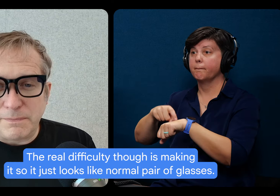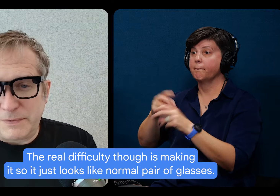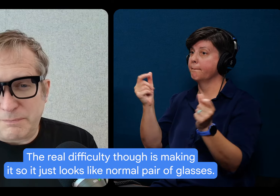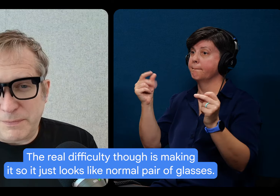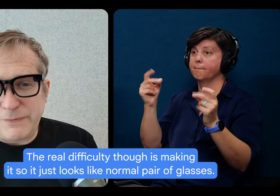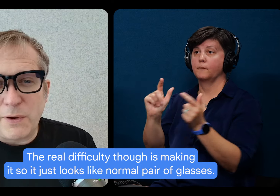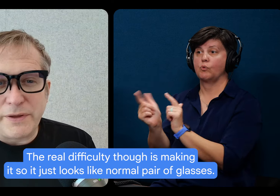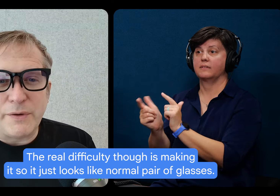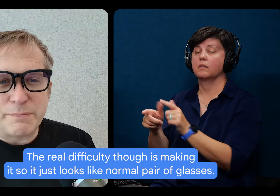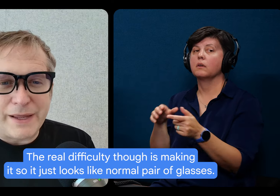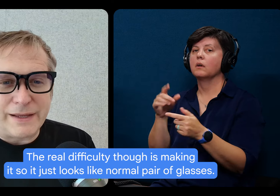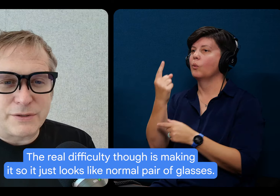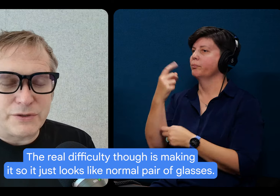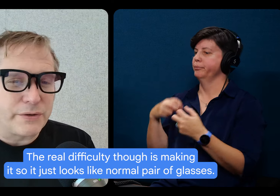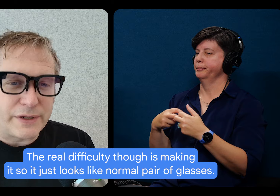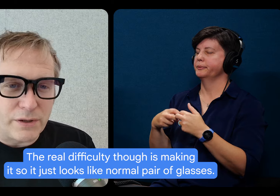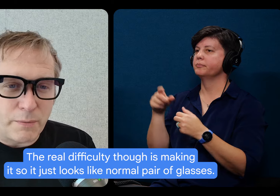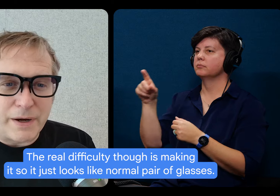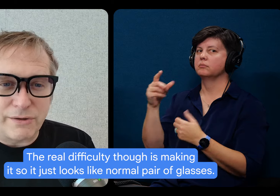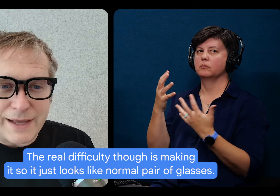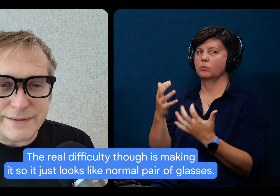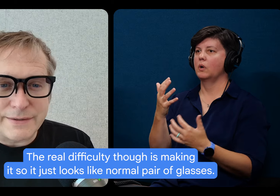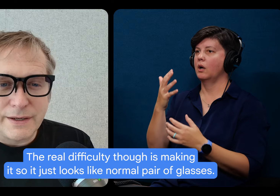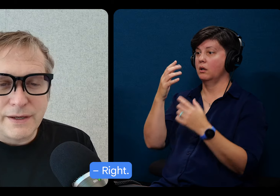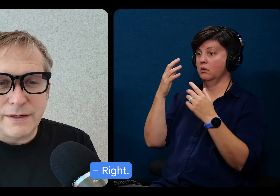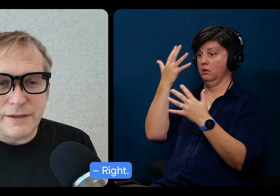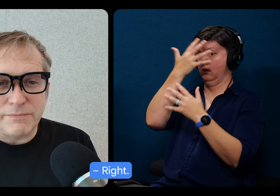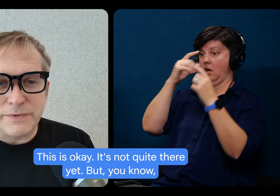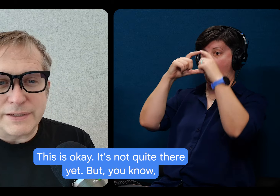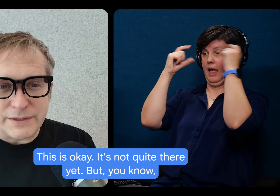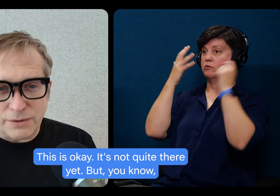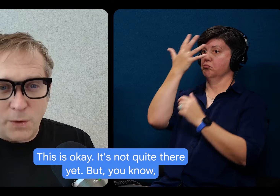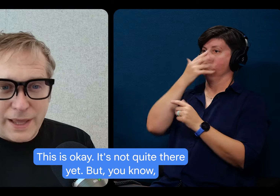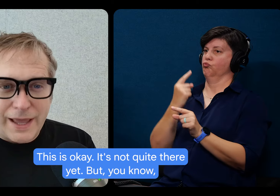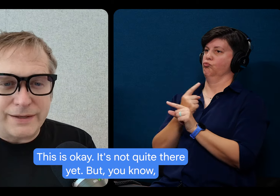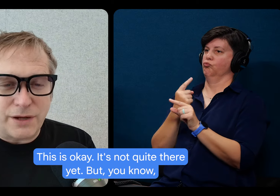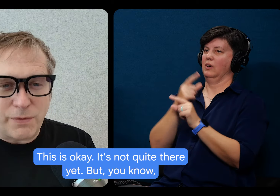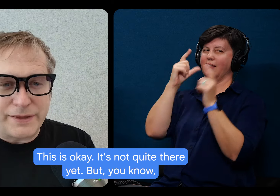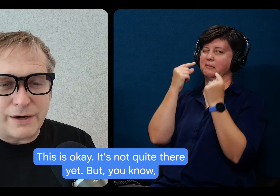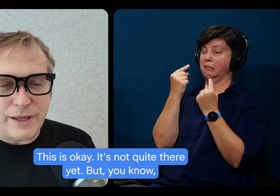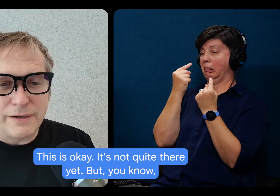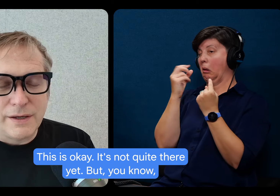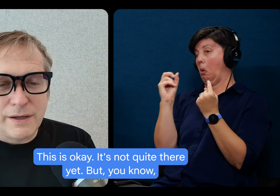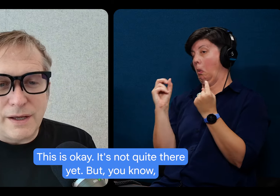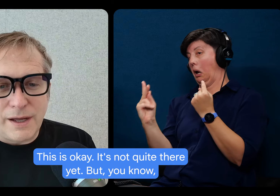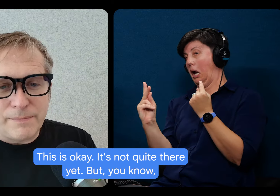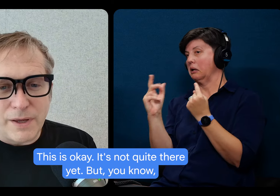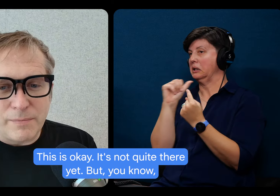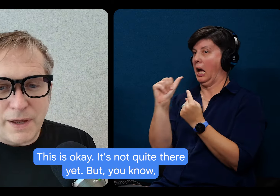real difficulty, though, is making it so it just looks like a normal pair of glasses. Right. This is OK. It's not quite there yet.